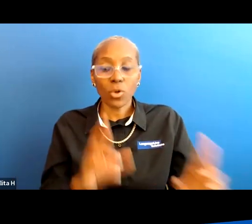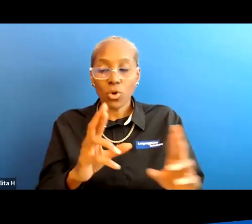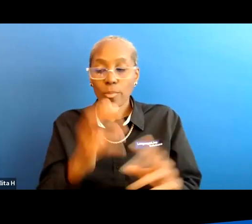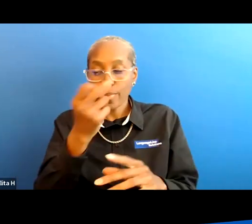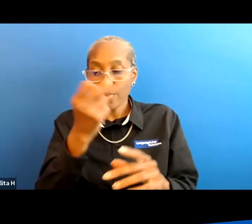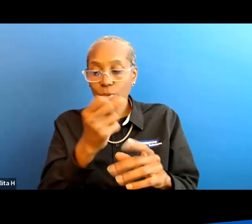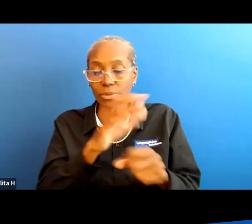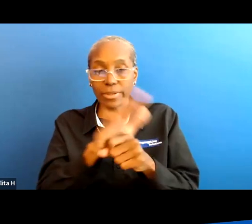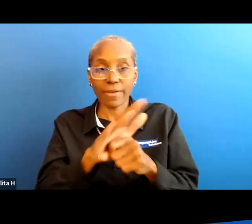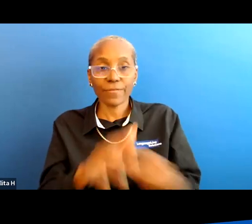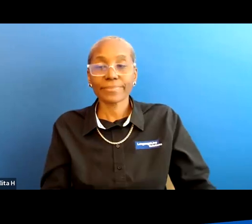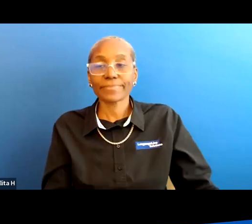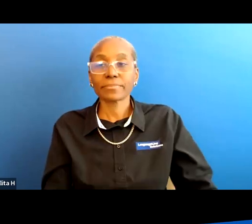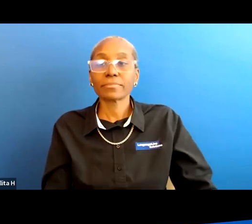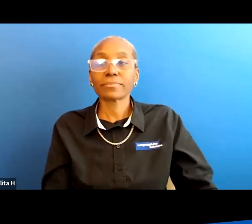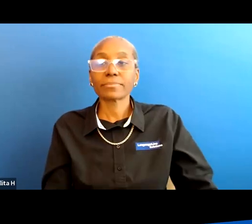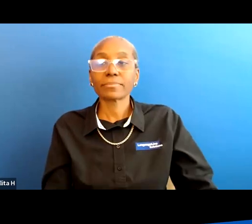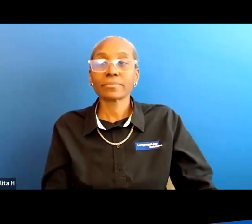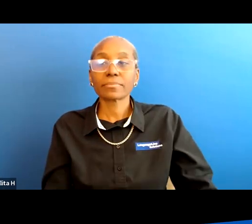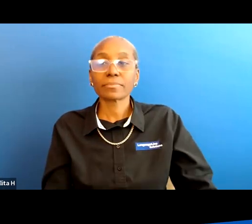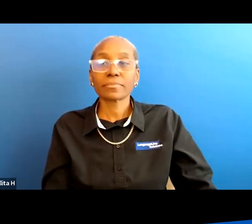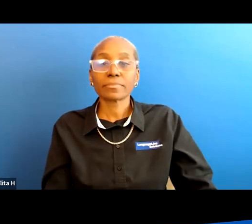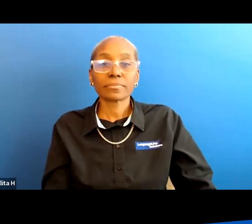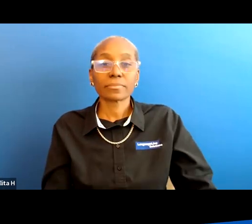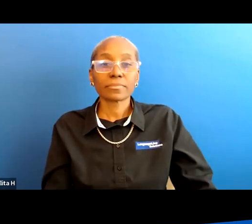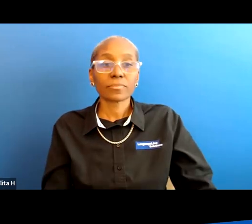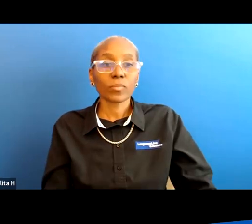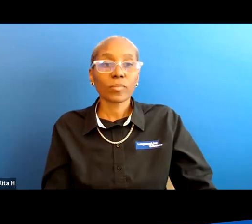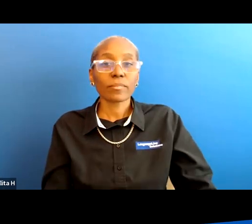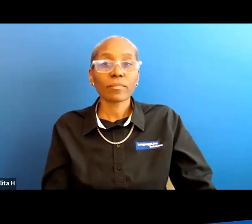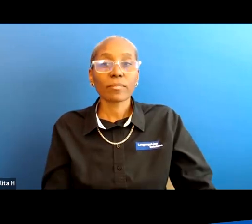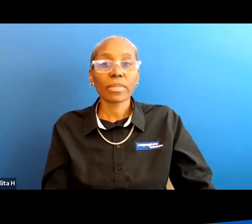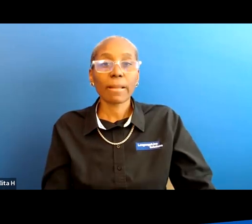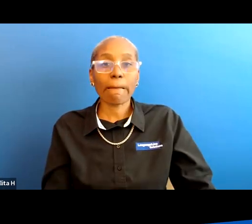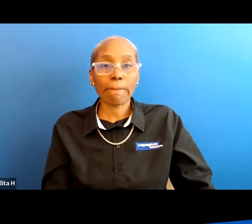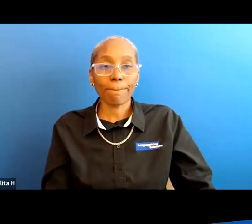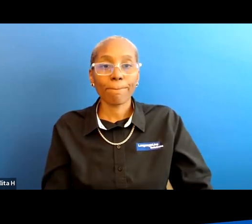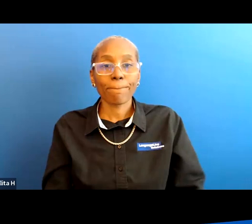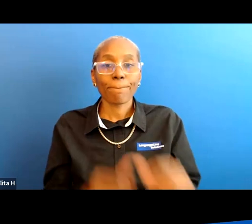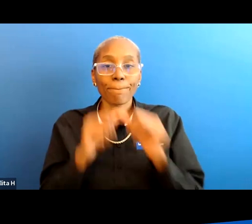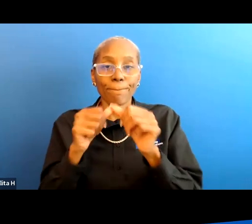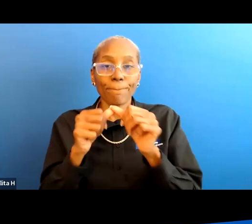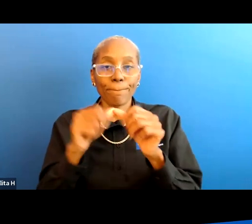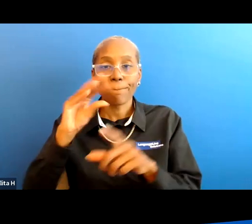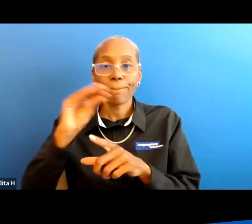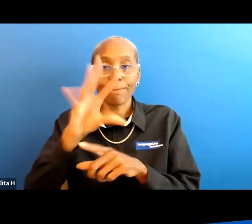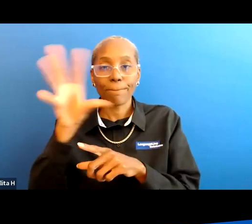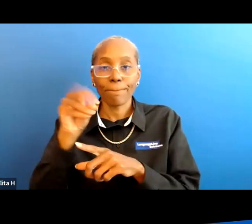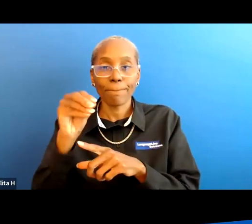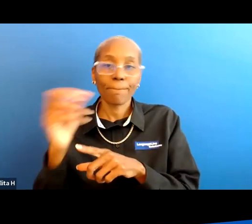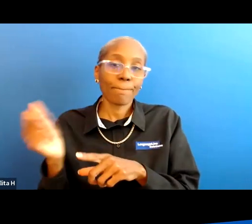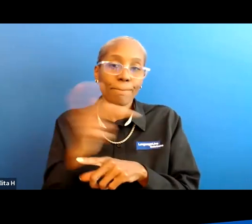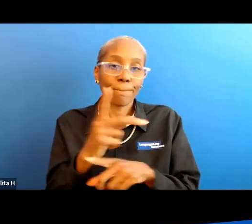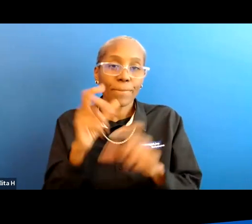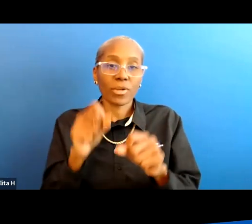it still enough wait a minute let me there support that elbow let me put that up there for a little while and you can go back